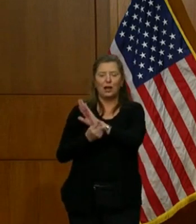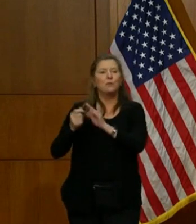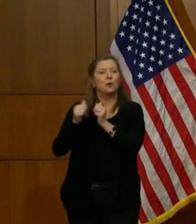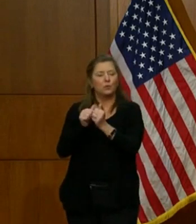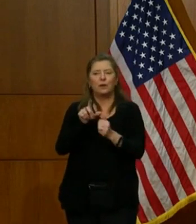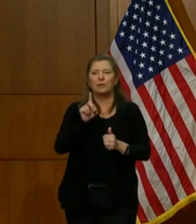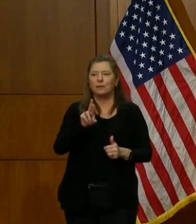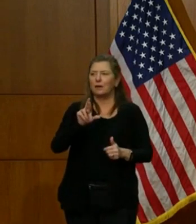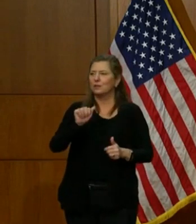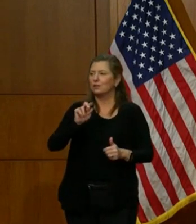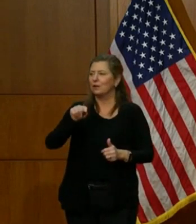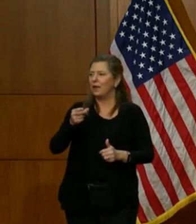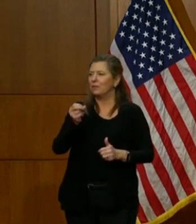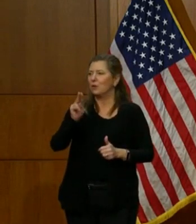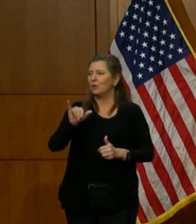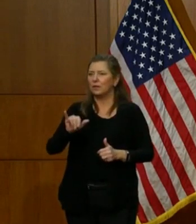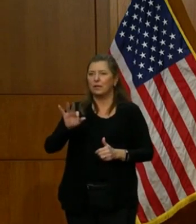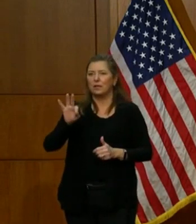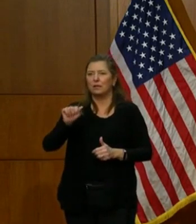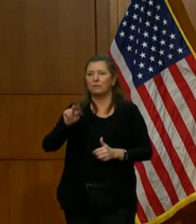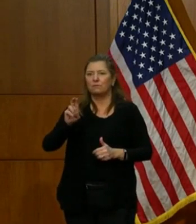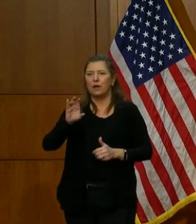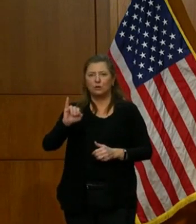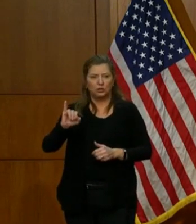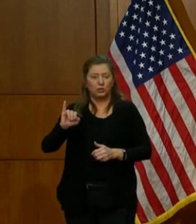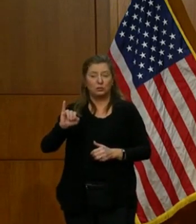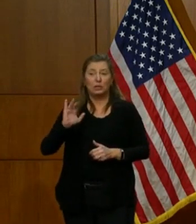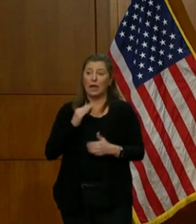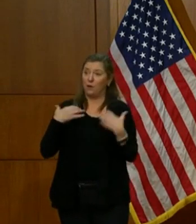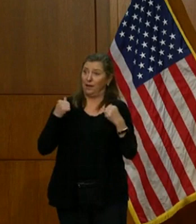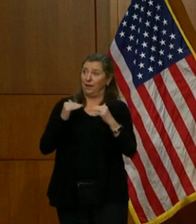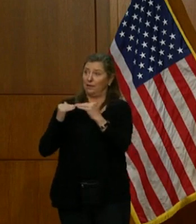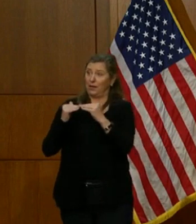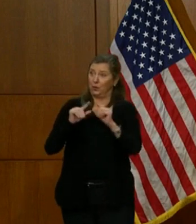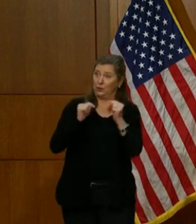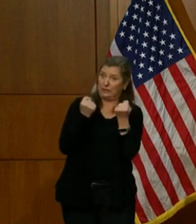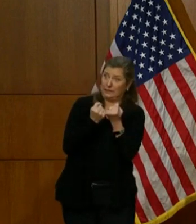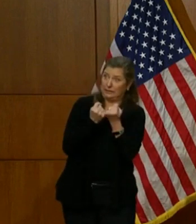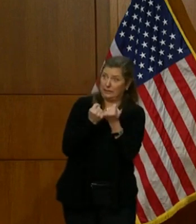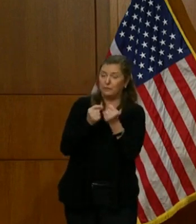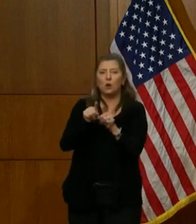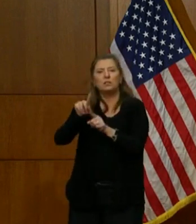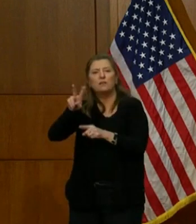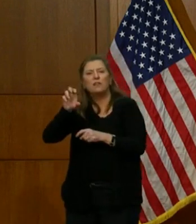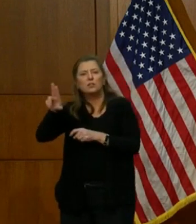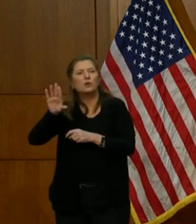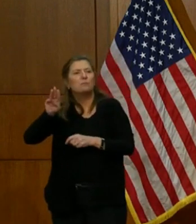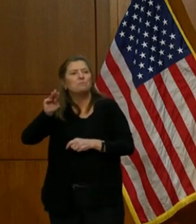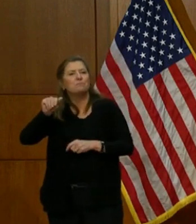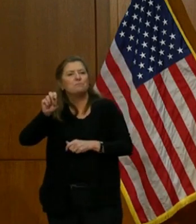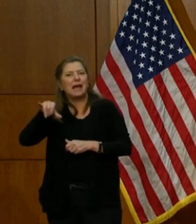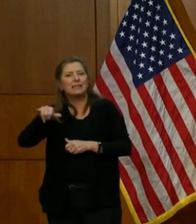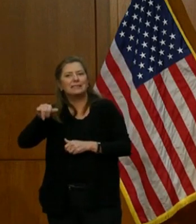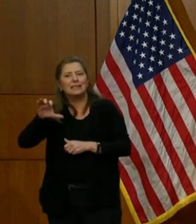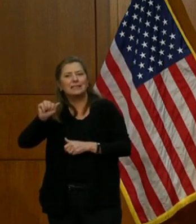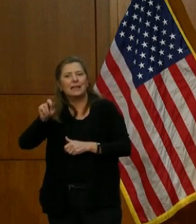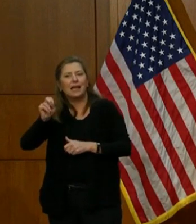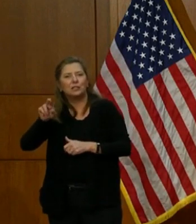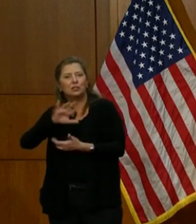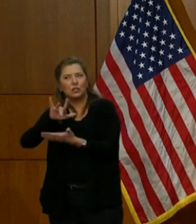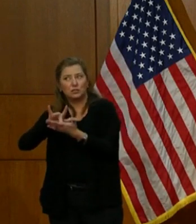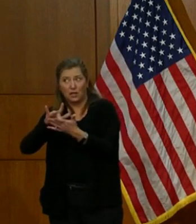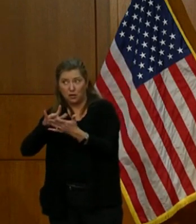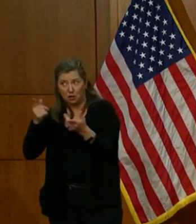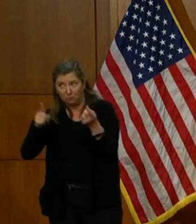Dr. Anthony Fauci. Our health equity team and VCU's Massey Cancer Center have put this together